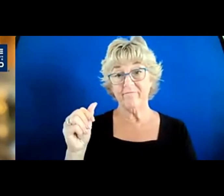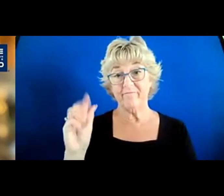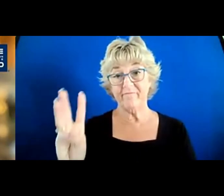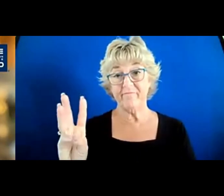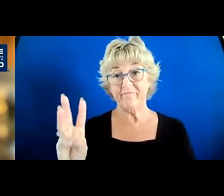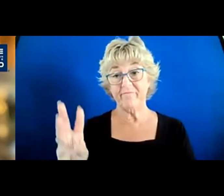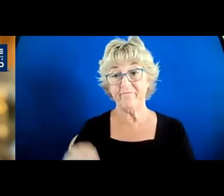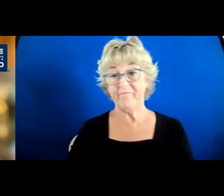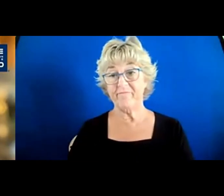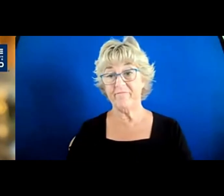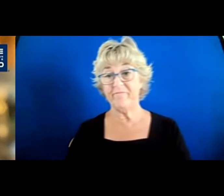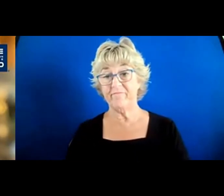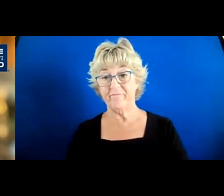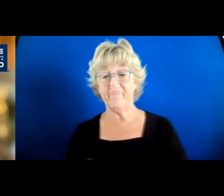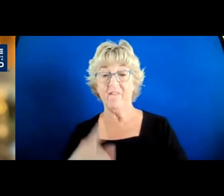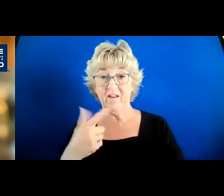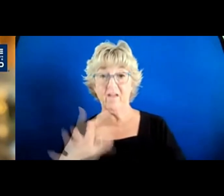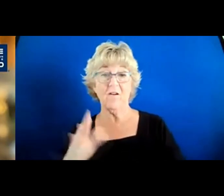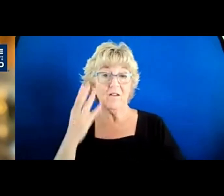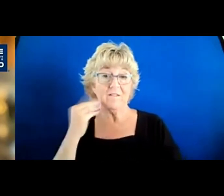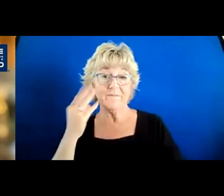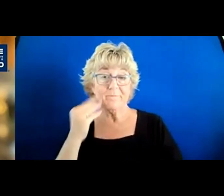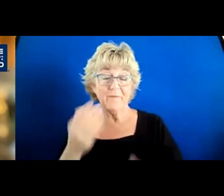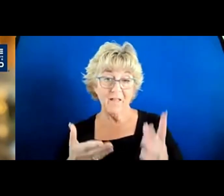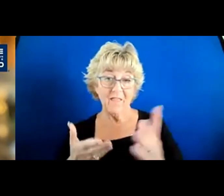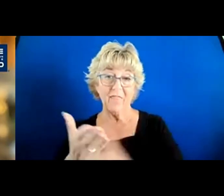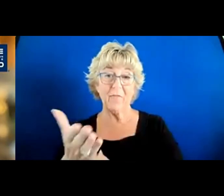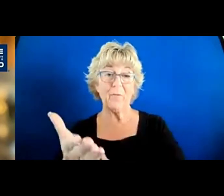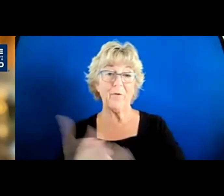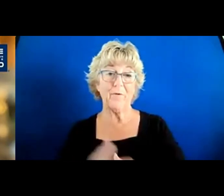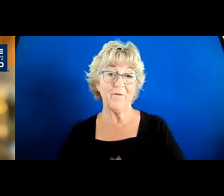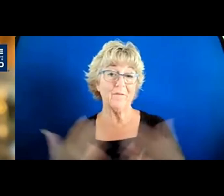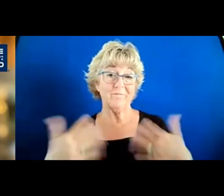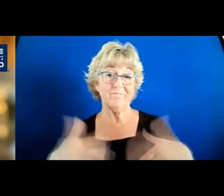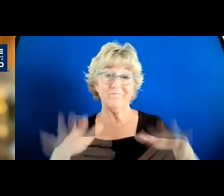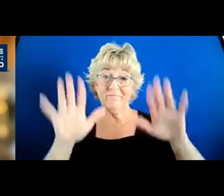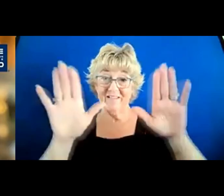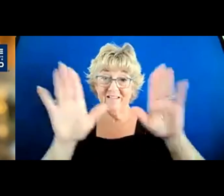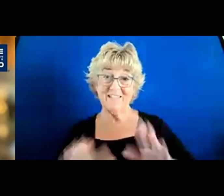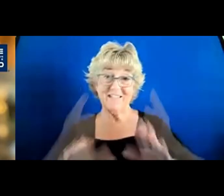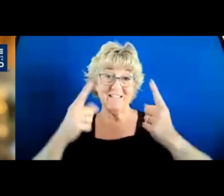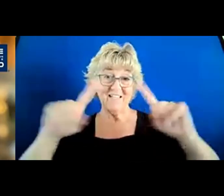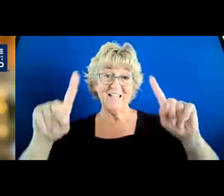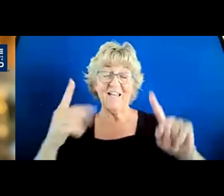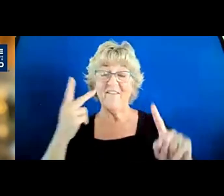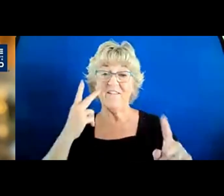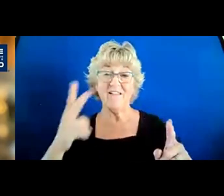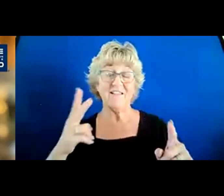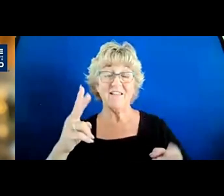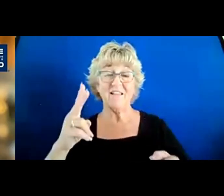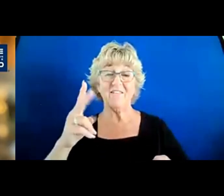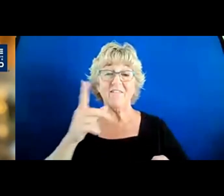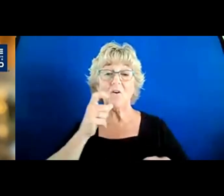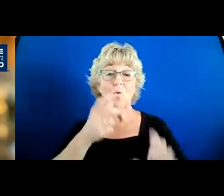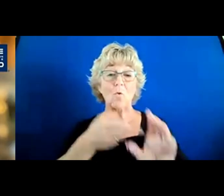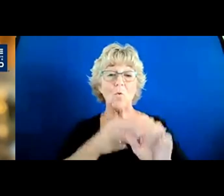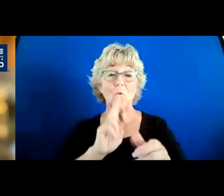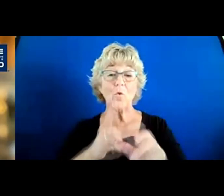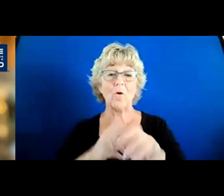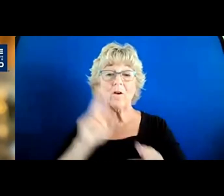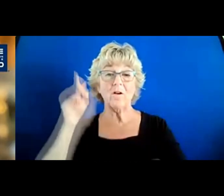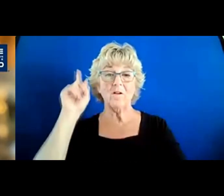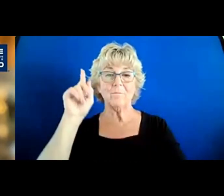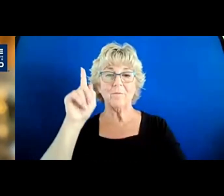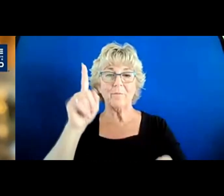2016, has gone through this process. And it's been a tremendous success. We've seen our turnover ratio fall, you know,